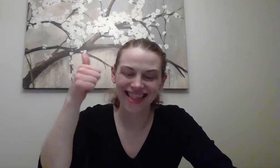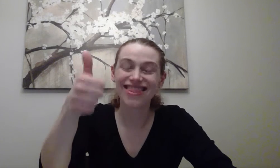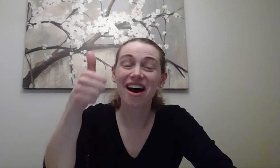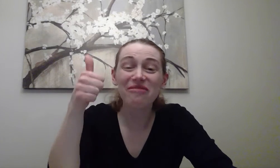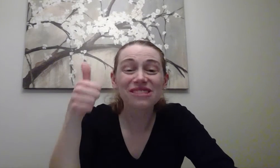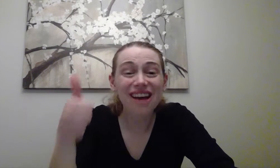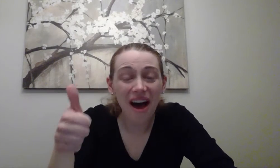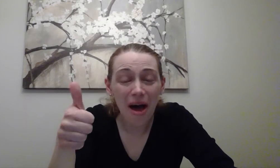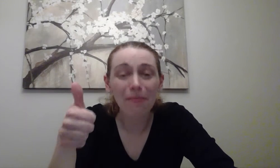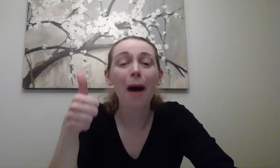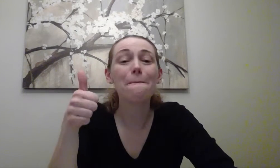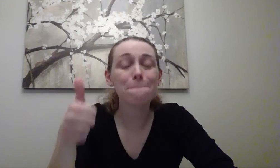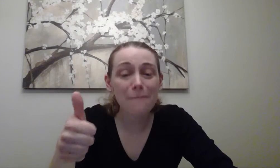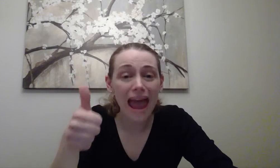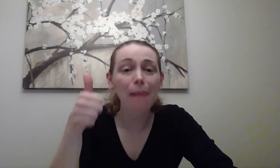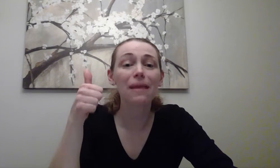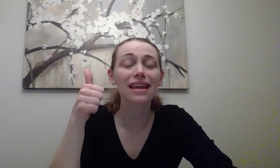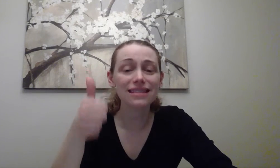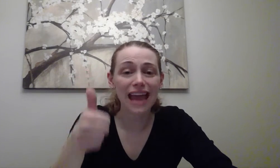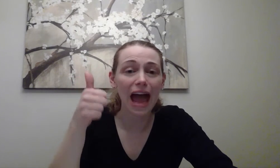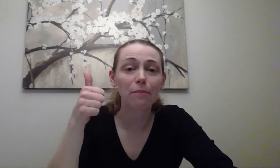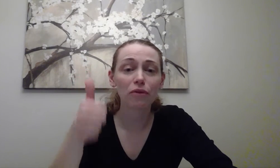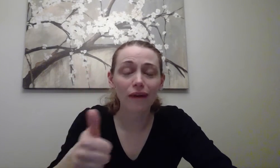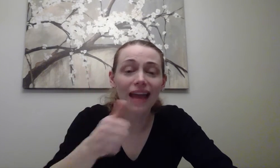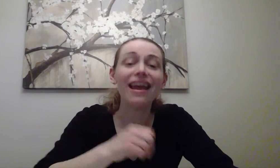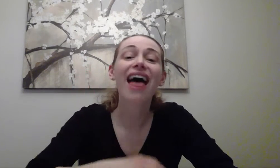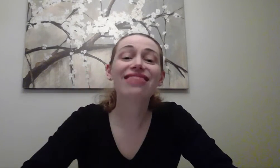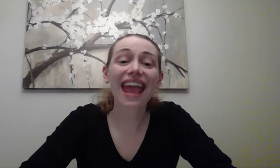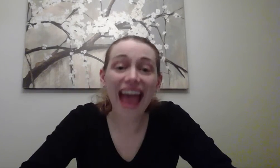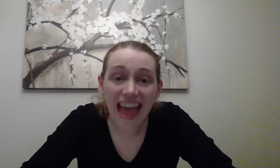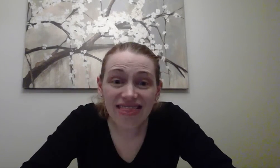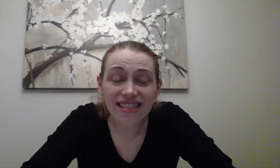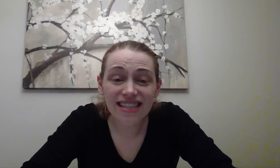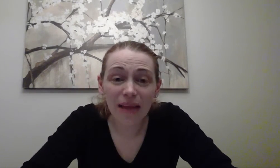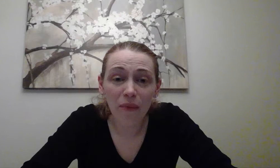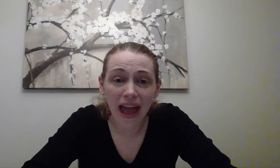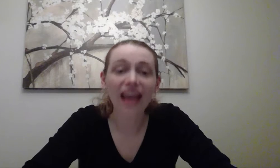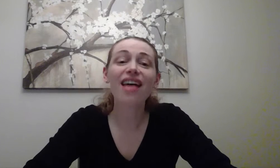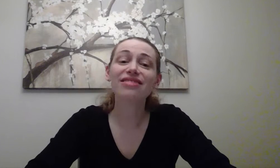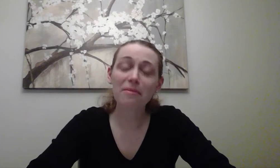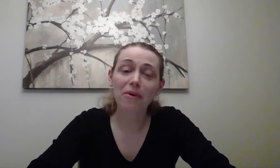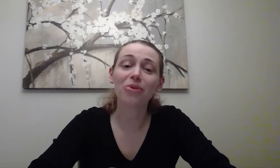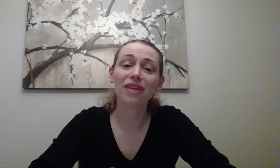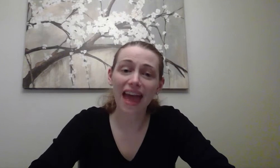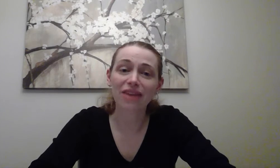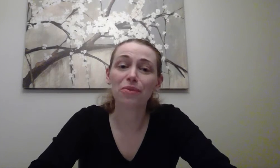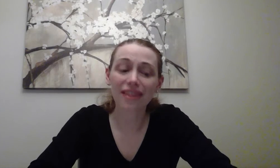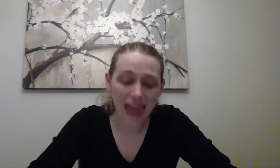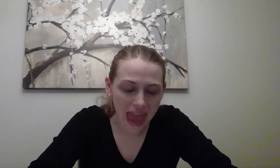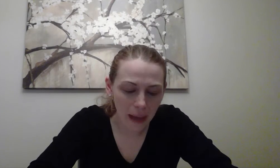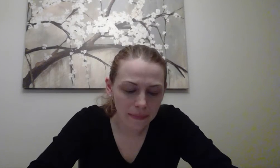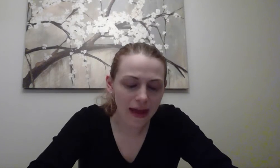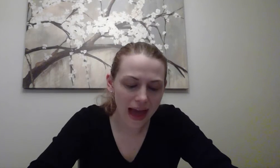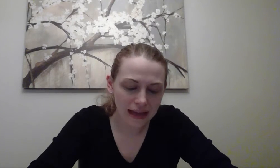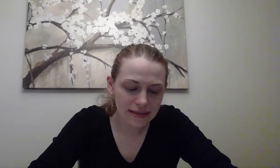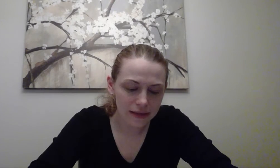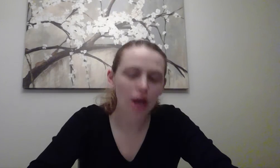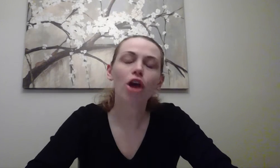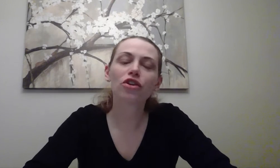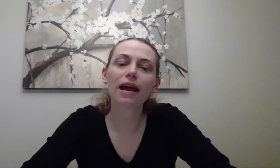Thumbs up. Map and tap rhyme. They end the same way. They both end with app. Excellent. Your